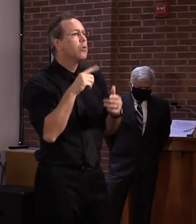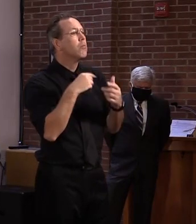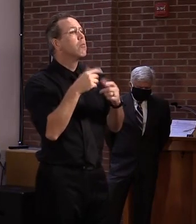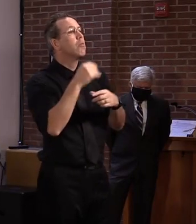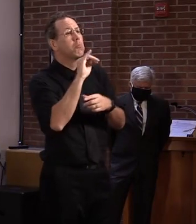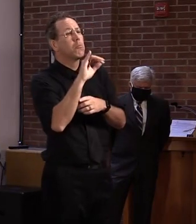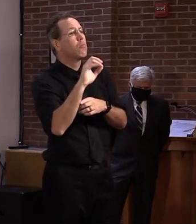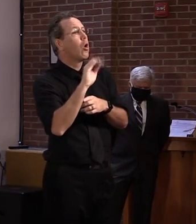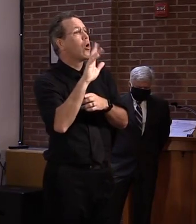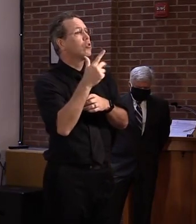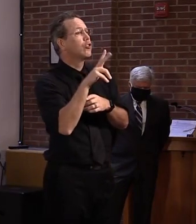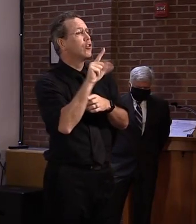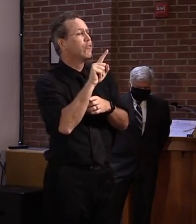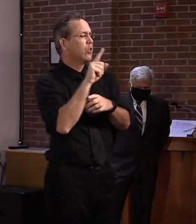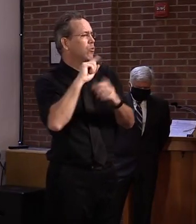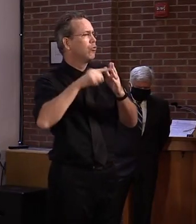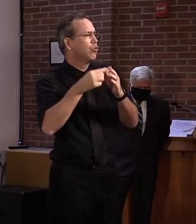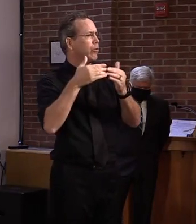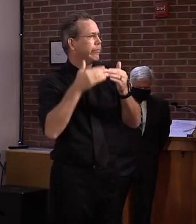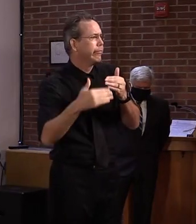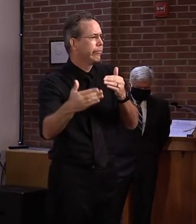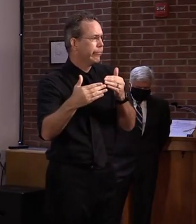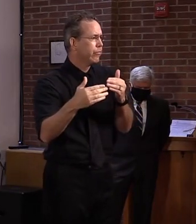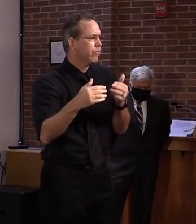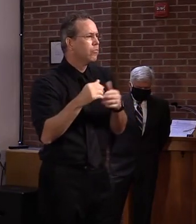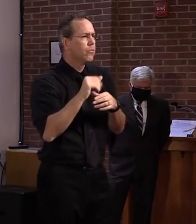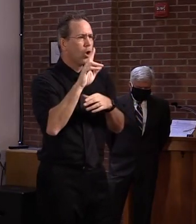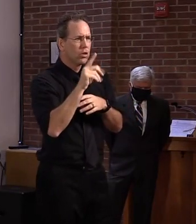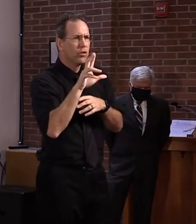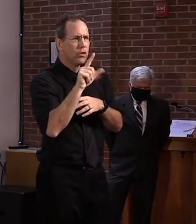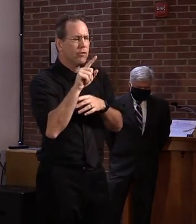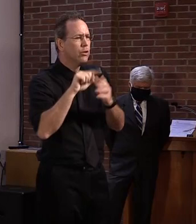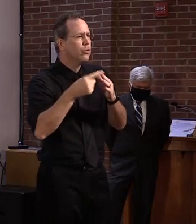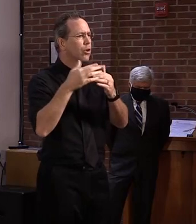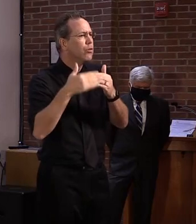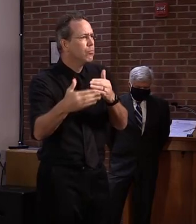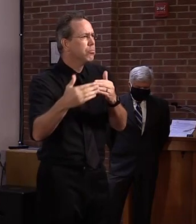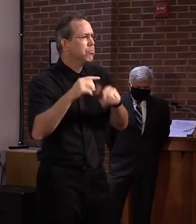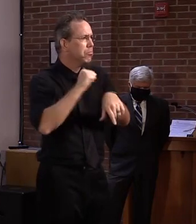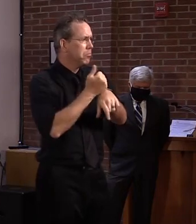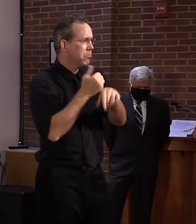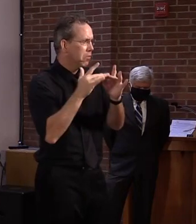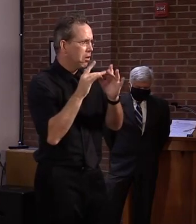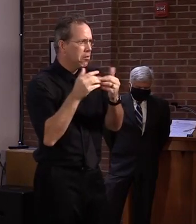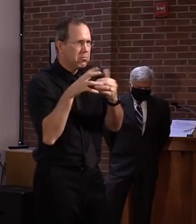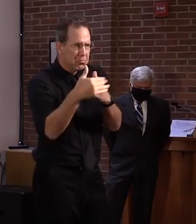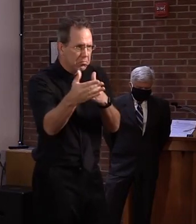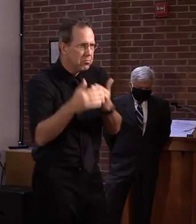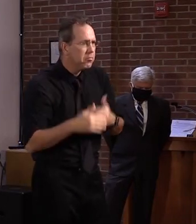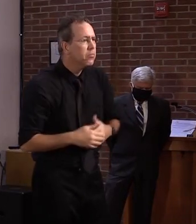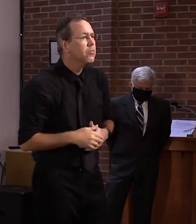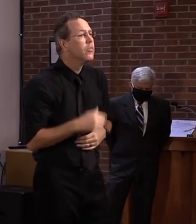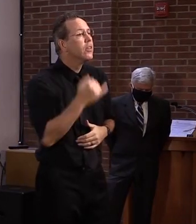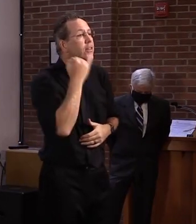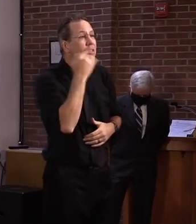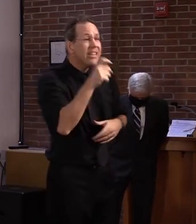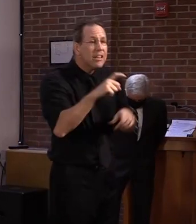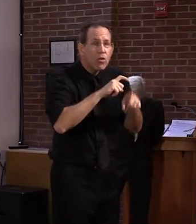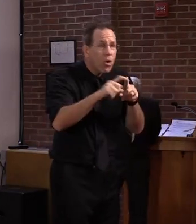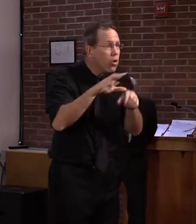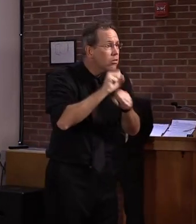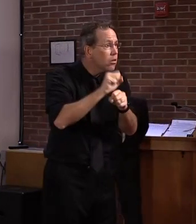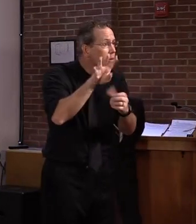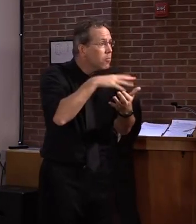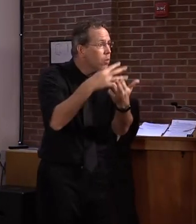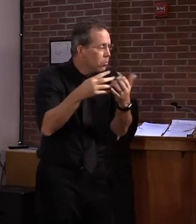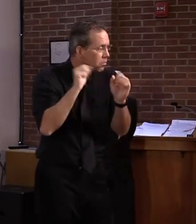dedicated phone lines for customers that need to call in for their appointments to schedule. The first